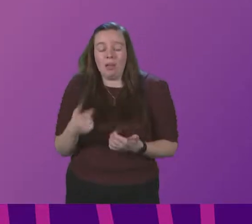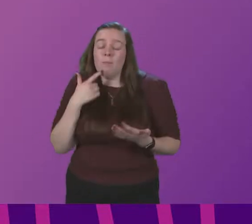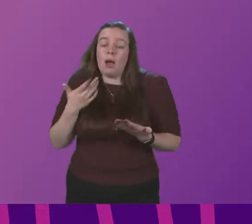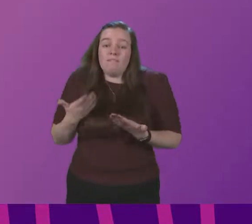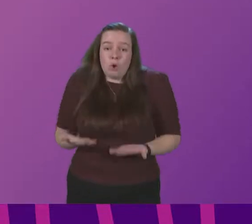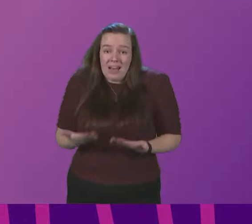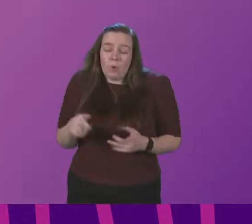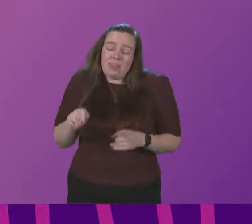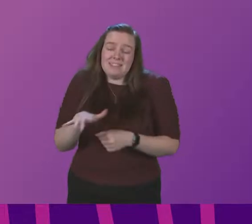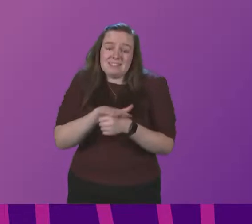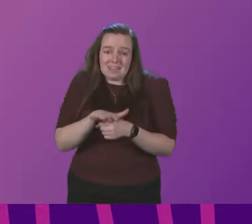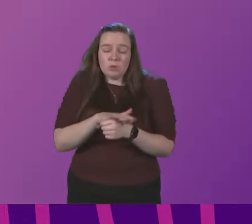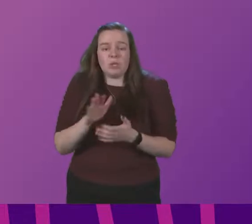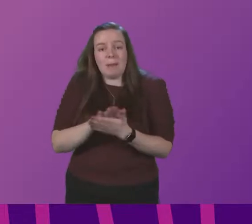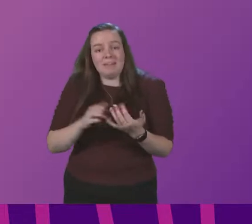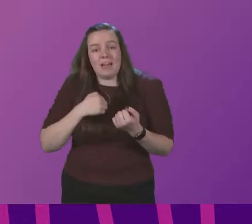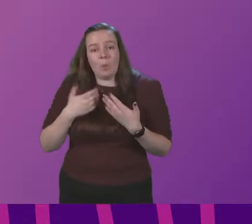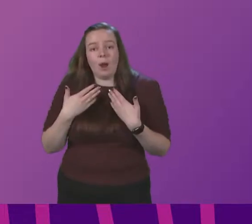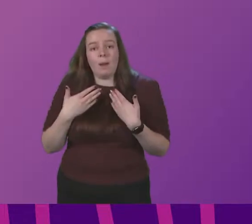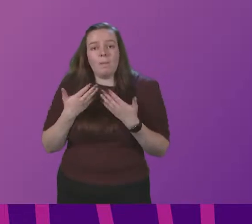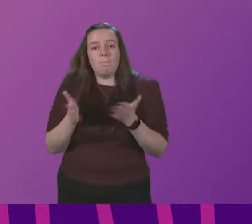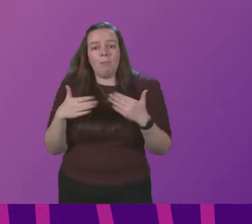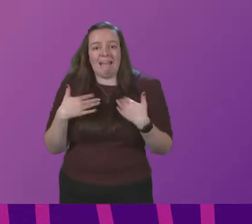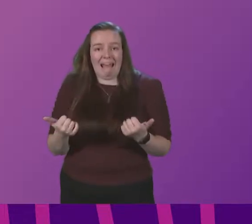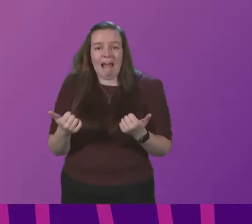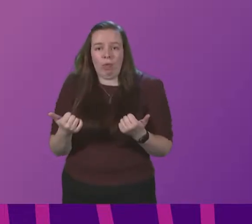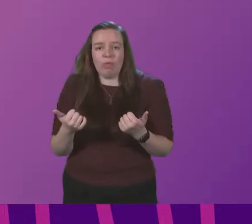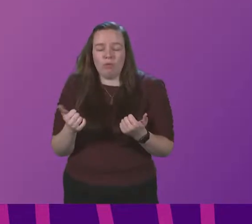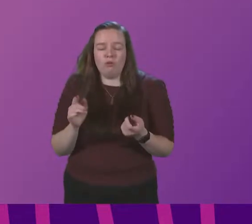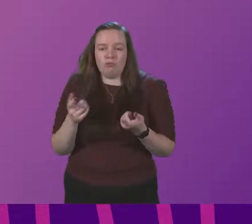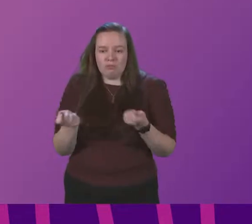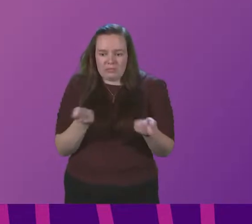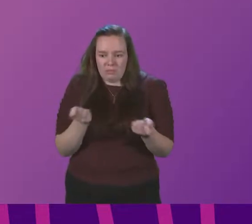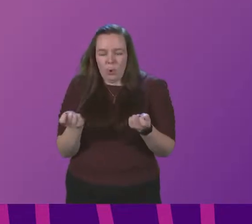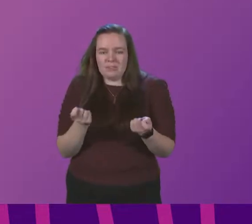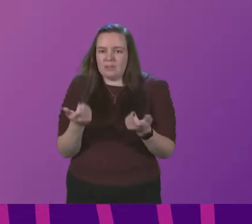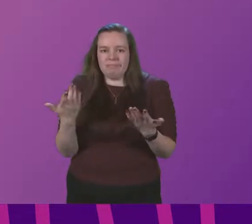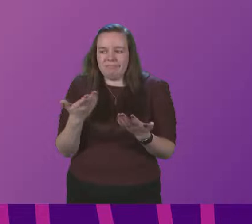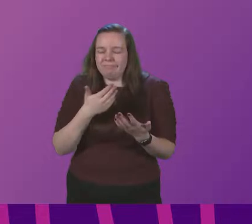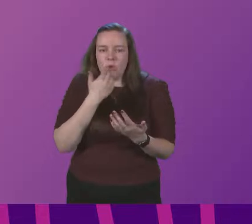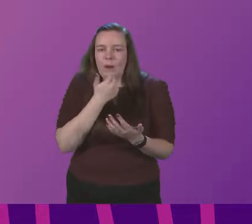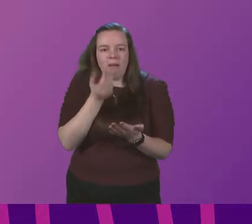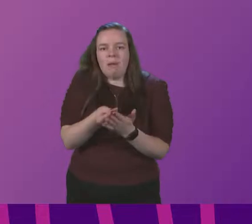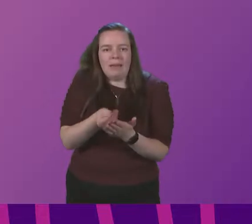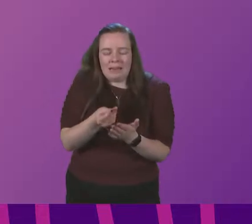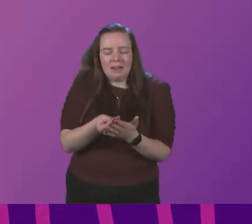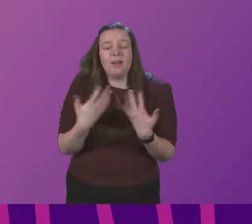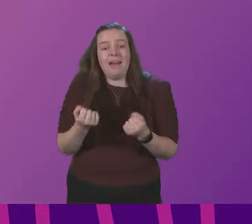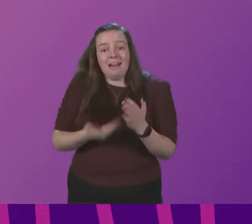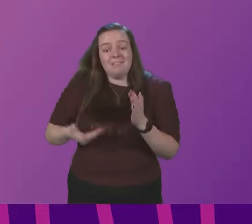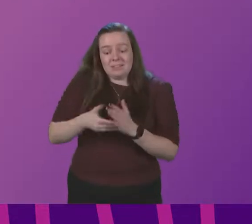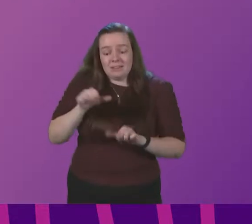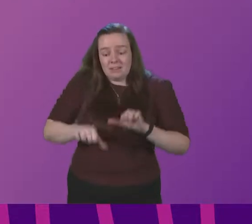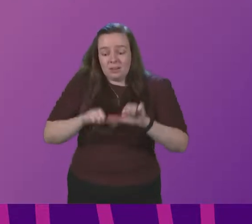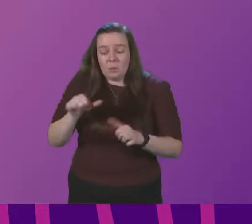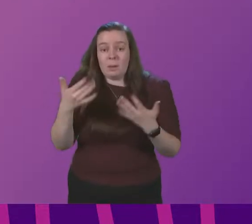is the situation we are in, and it means our public health response is curtailed by lack of finance. There are further steps we could and